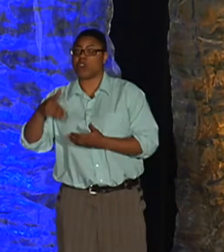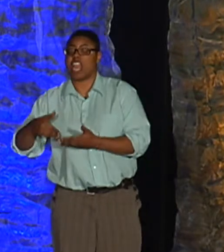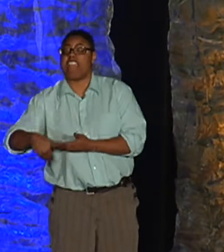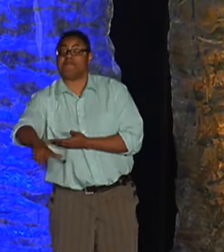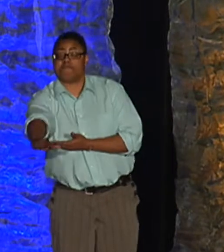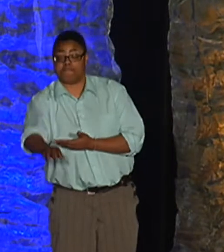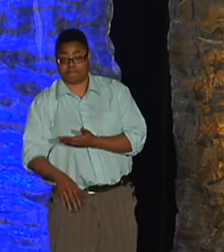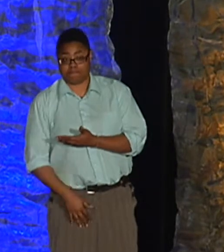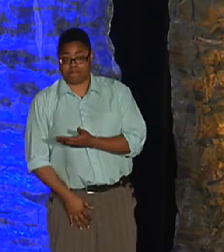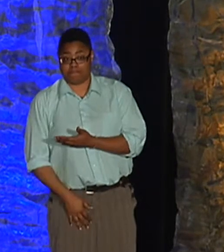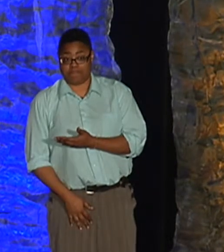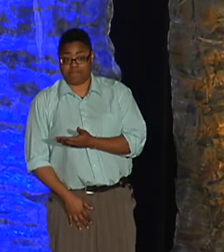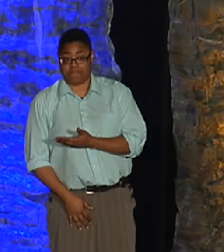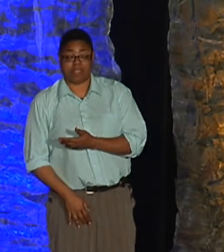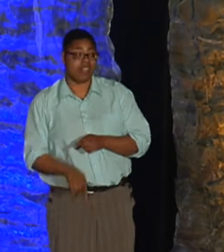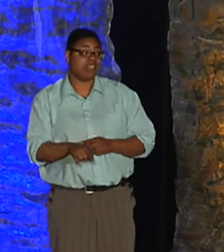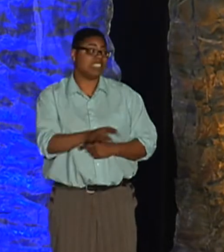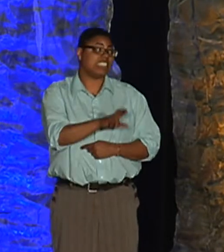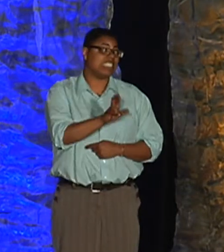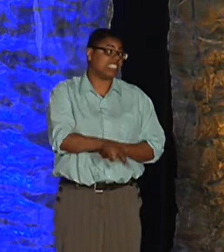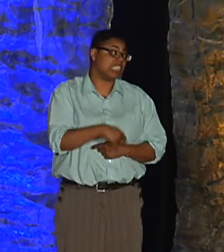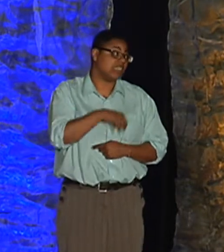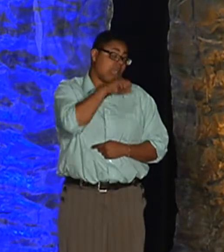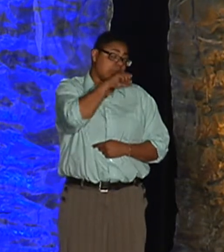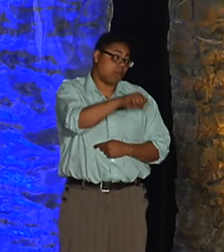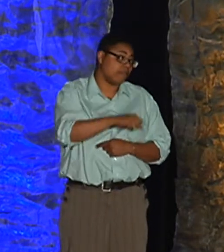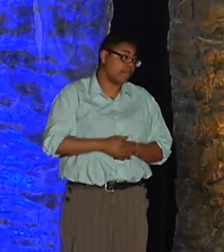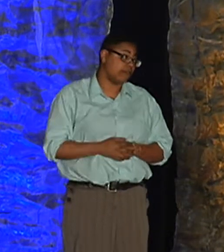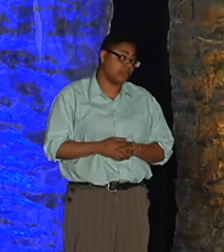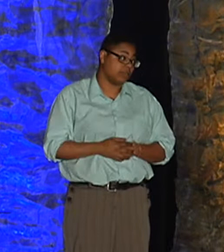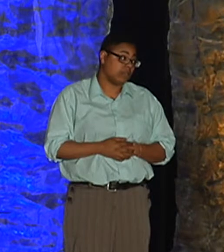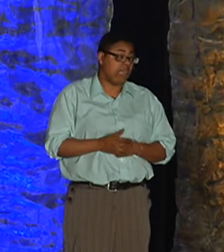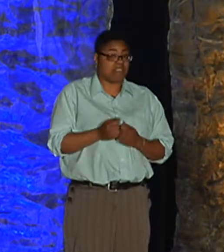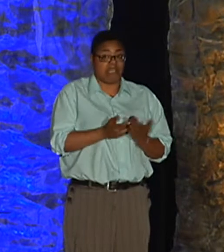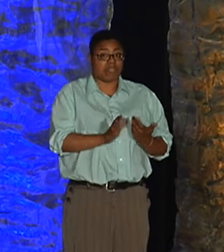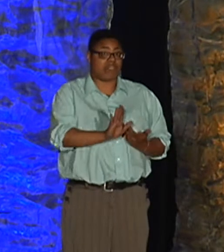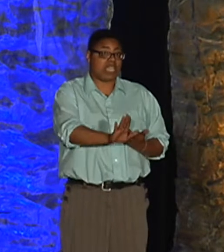I am just in love with this city and everything that it represents.